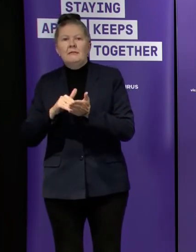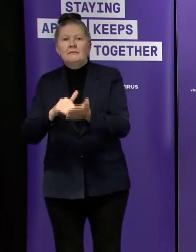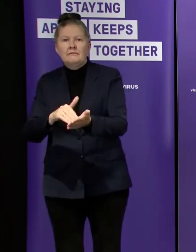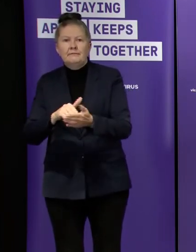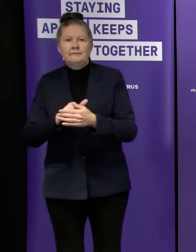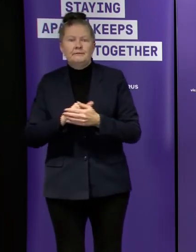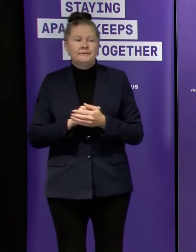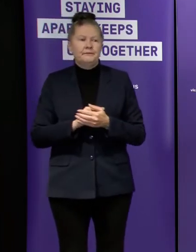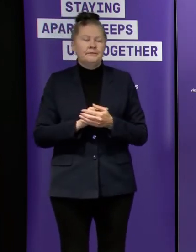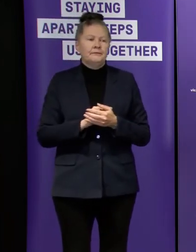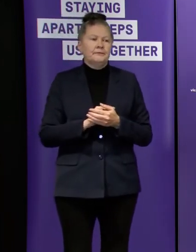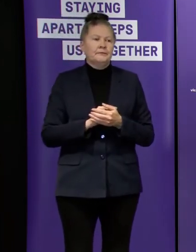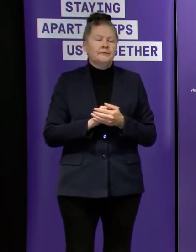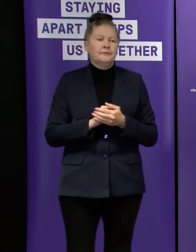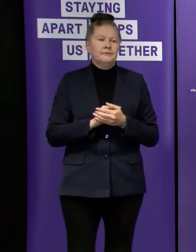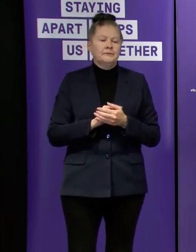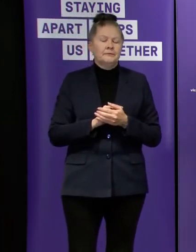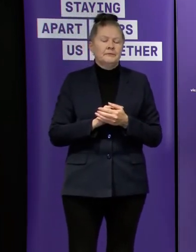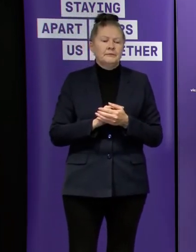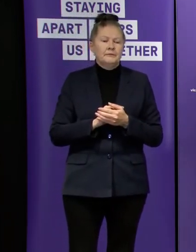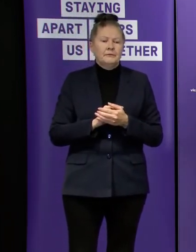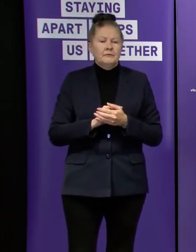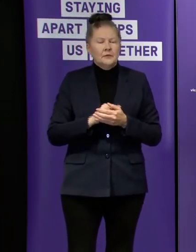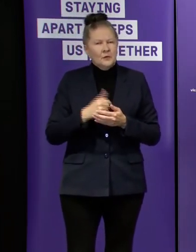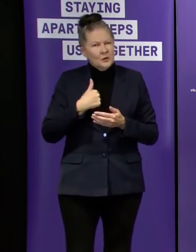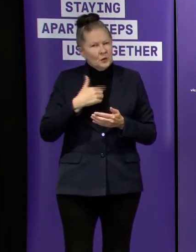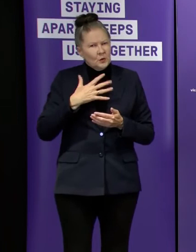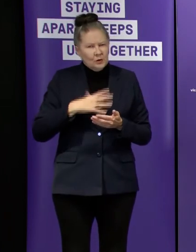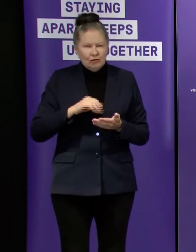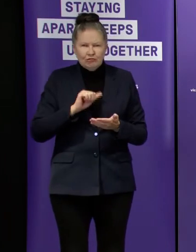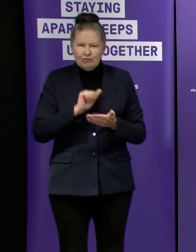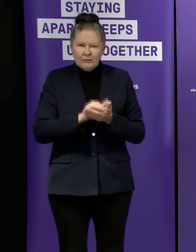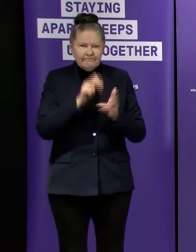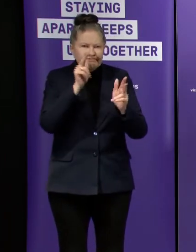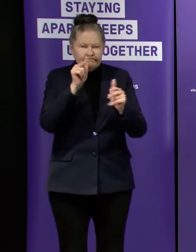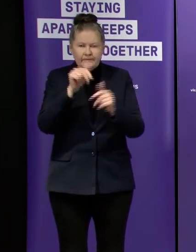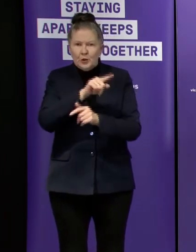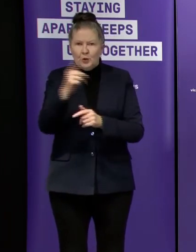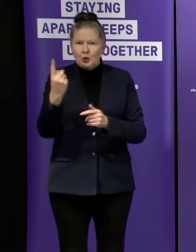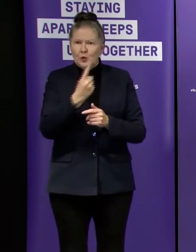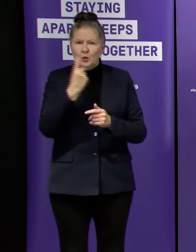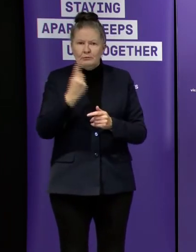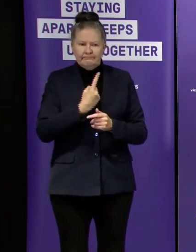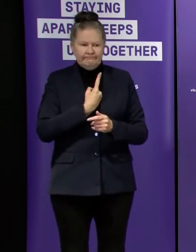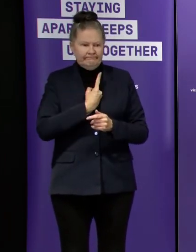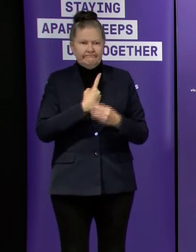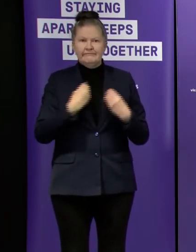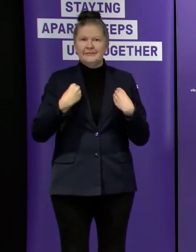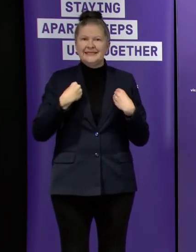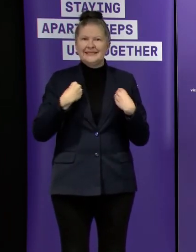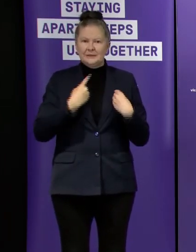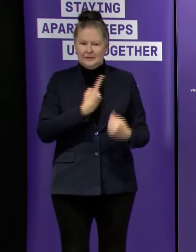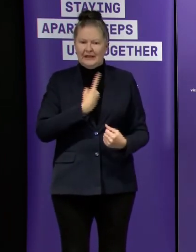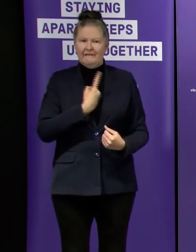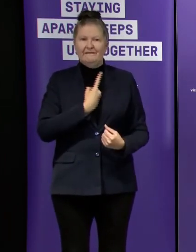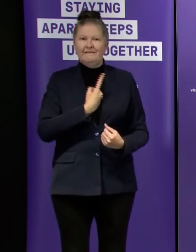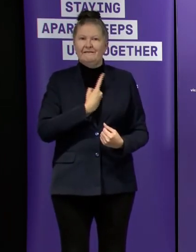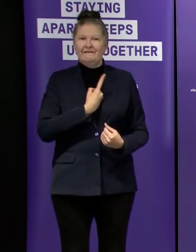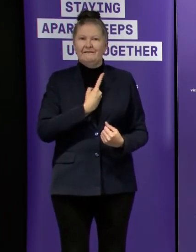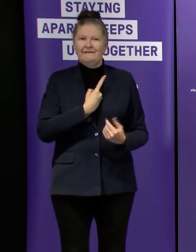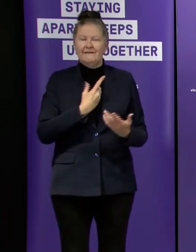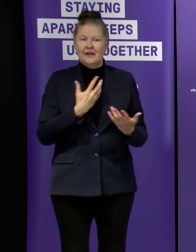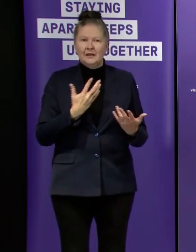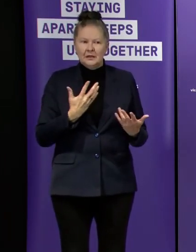appropriate uh support for uh sole traders but overwhelmingly uh sole traders uh